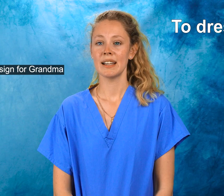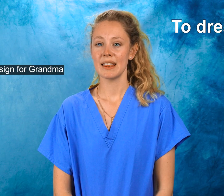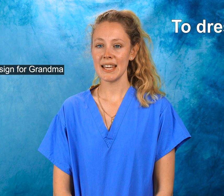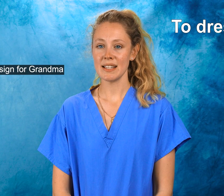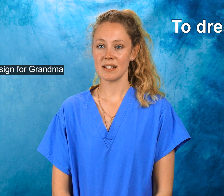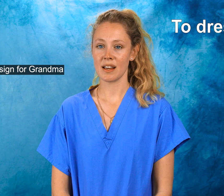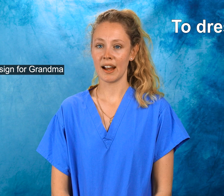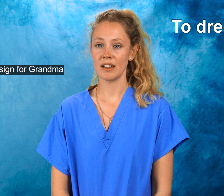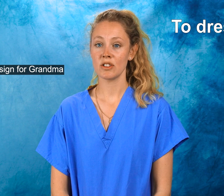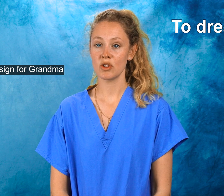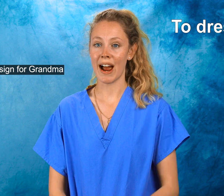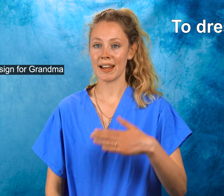This is the sign to dress.